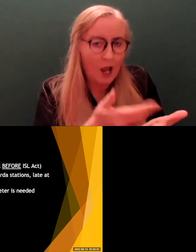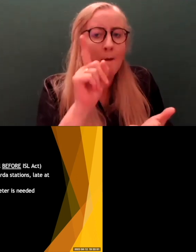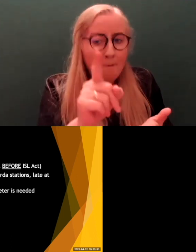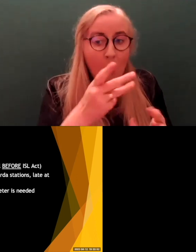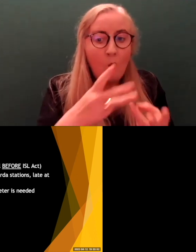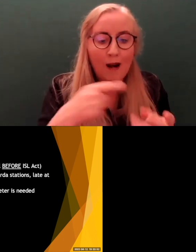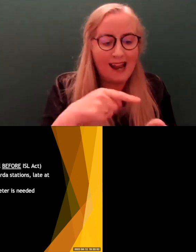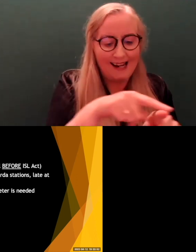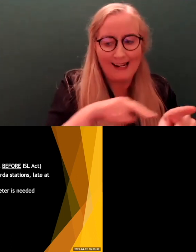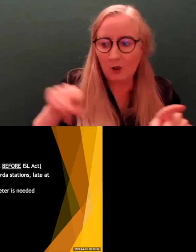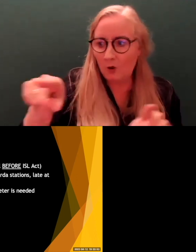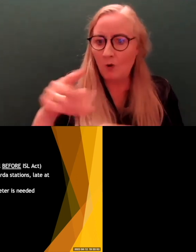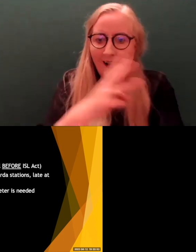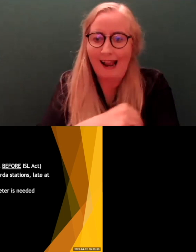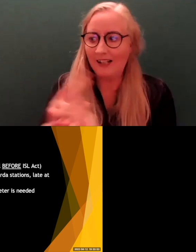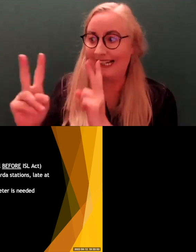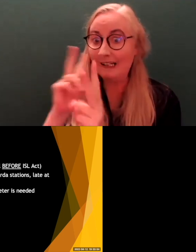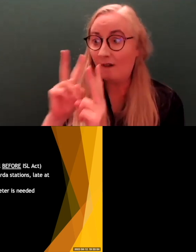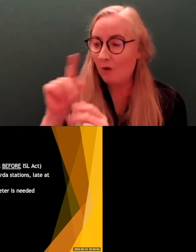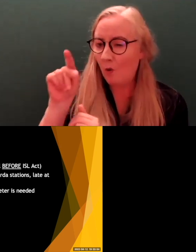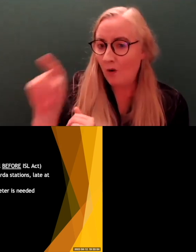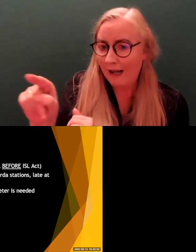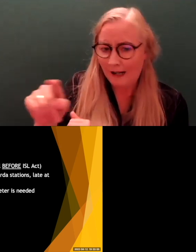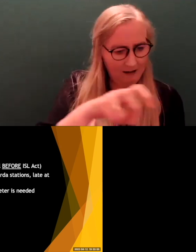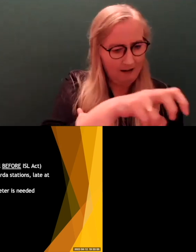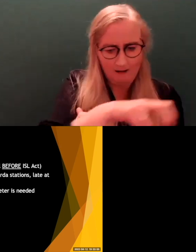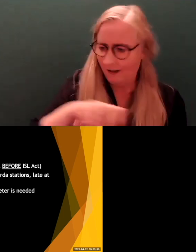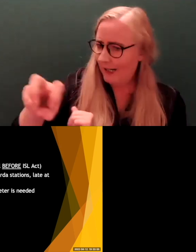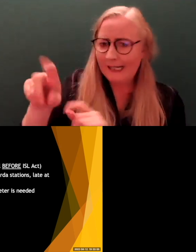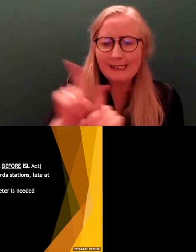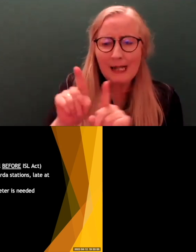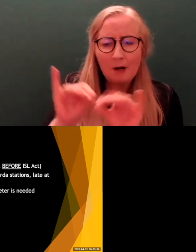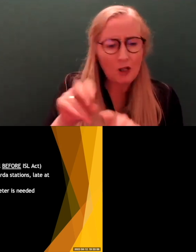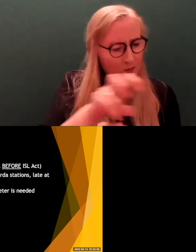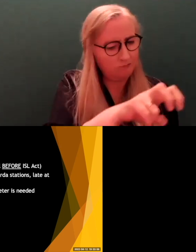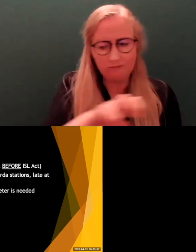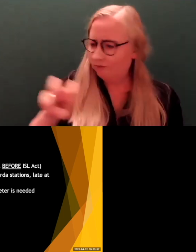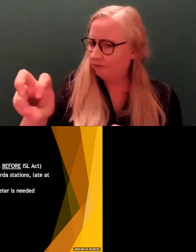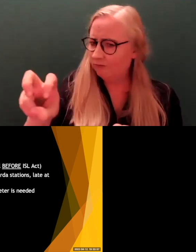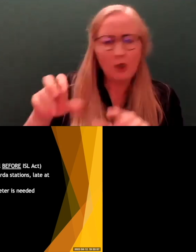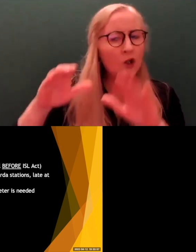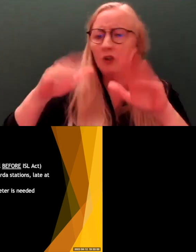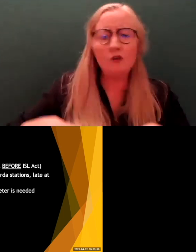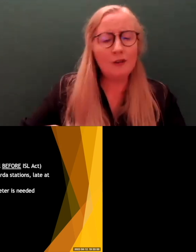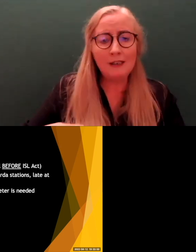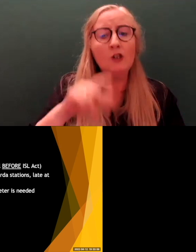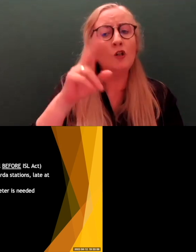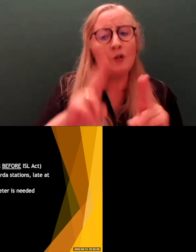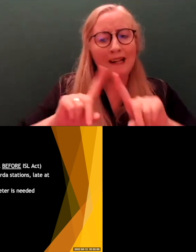Garda interview room, the same interpreter comes with me. realistically, it should be a different one. But because we don't